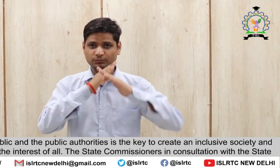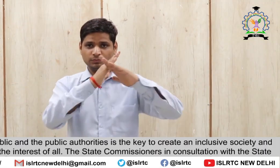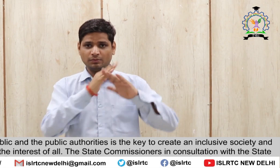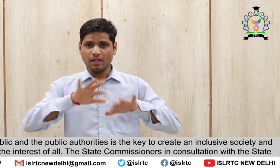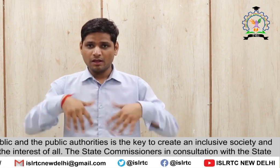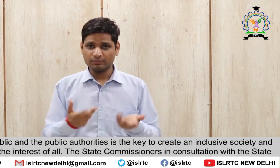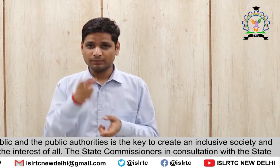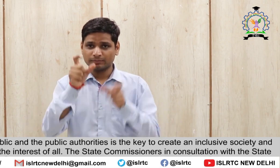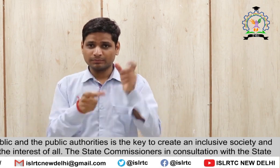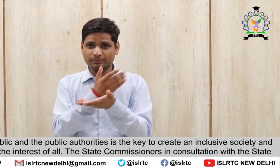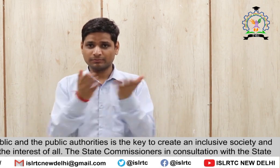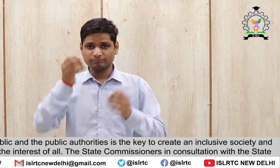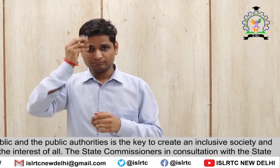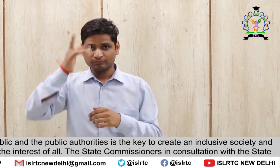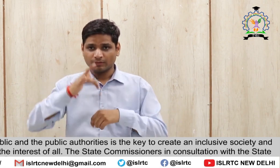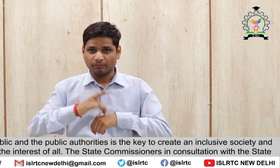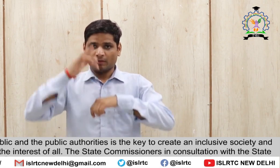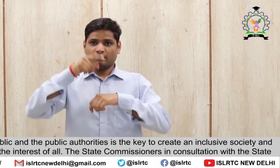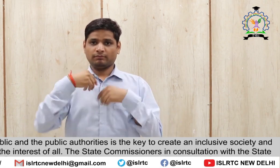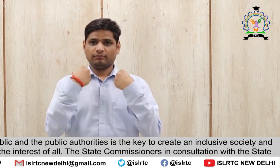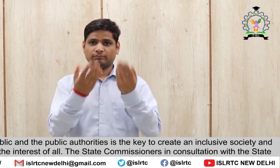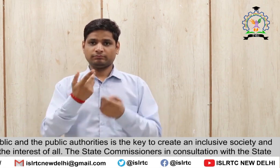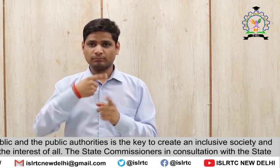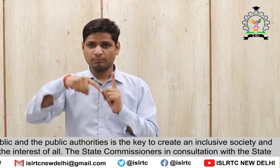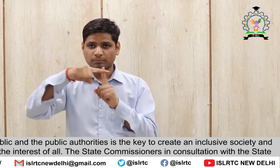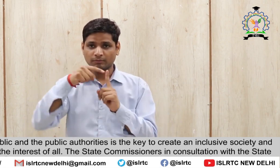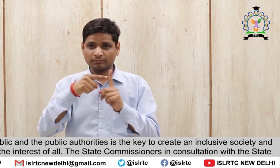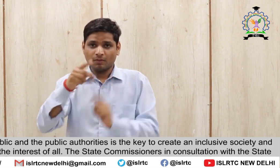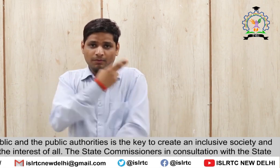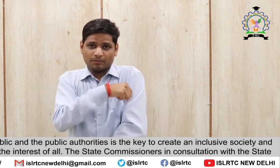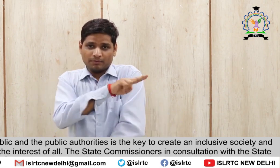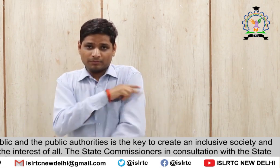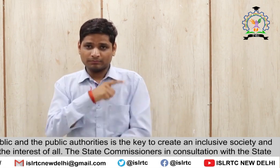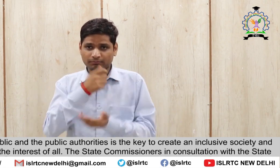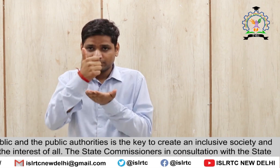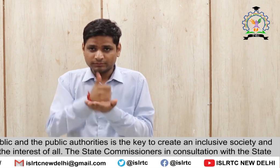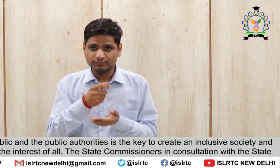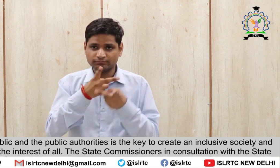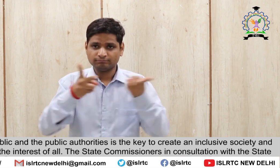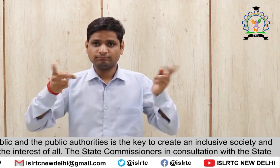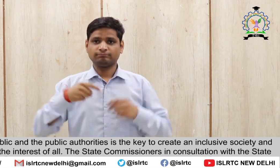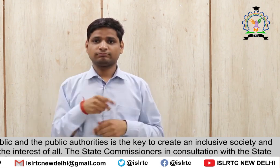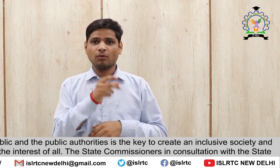Sensitising public And the public authorities Is the key To create an inclusive society And also to protect The interest of all